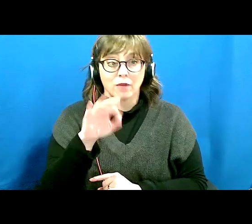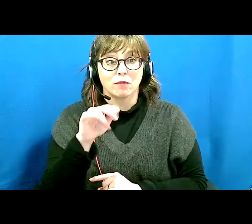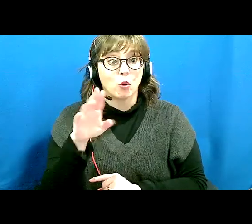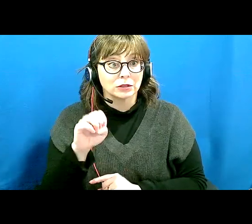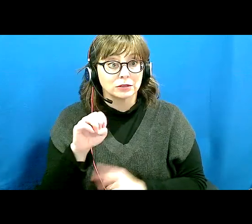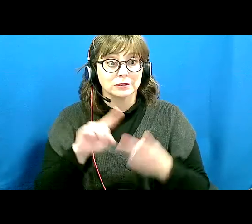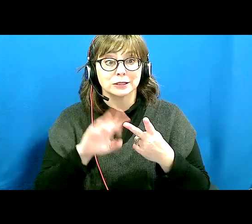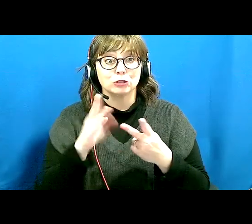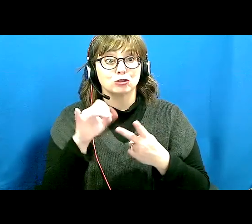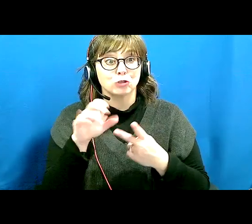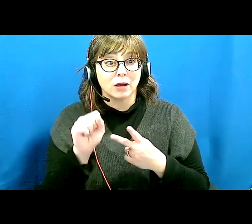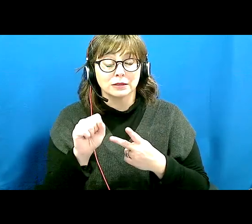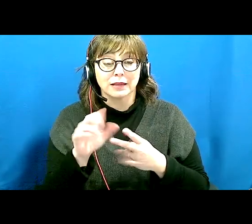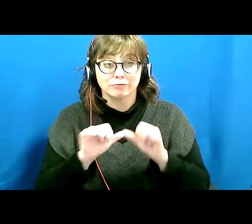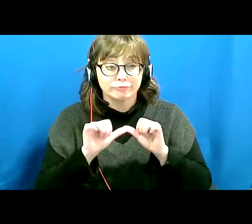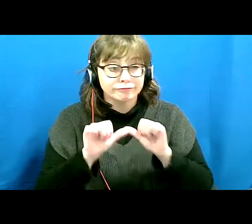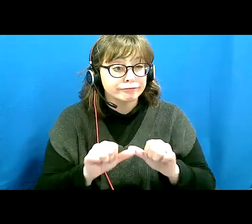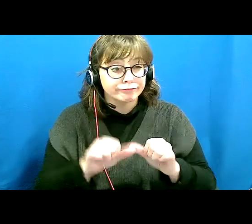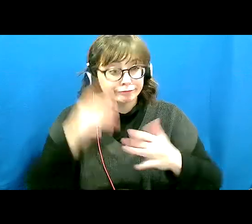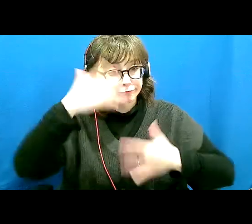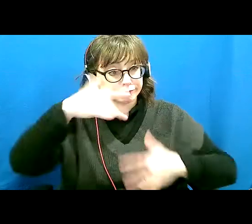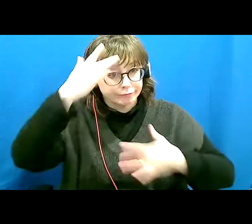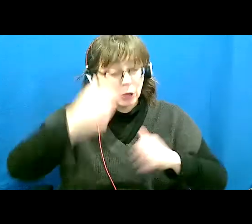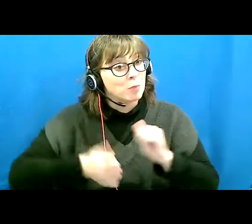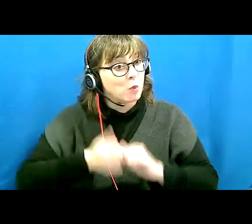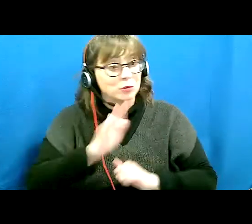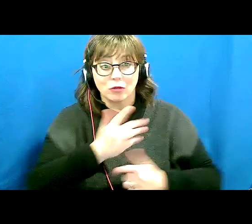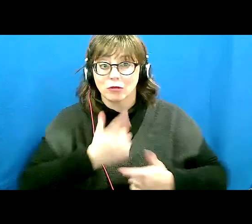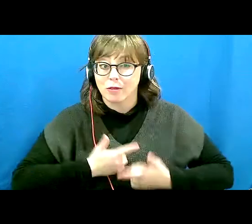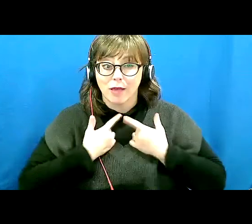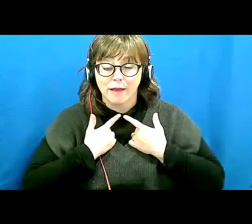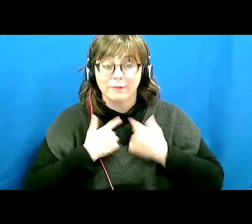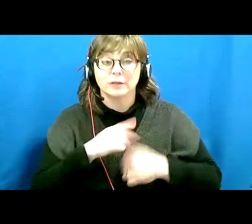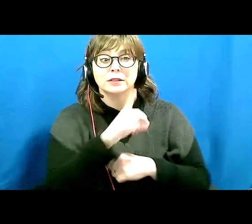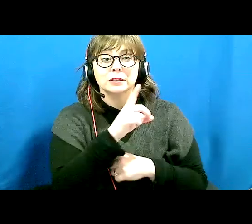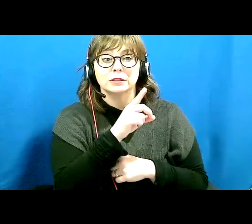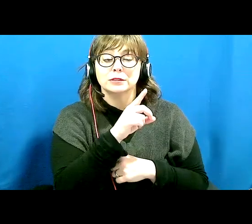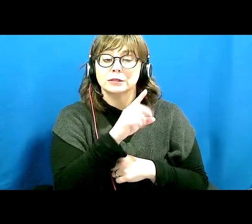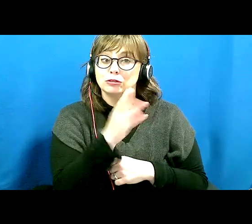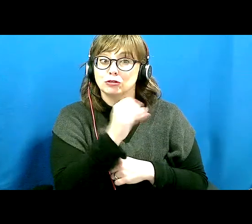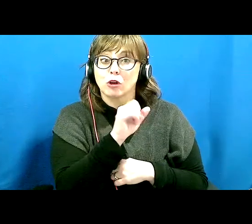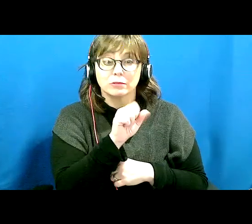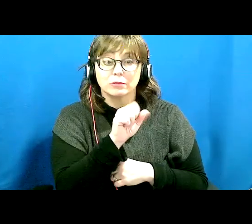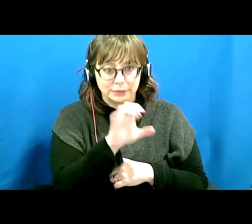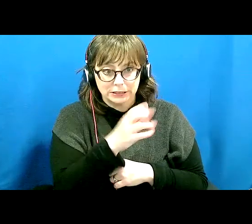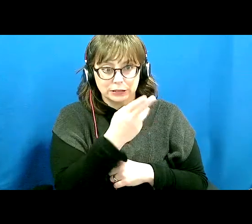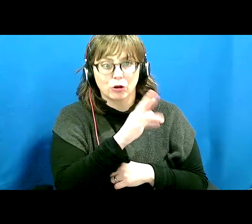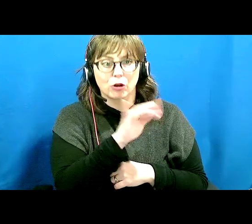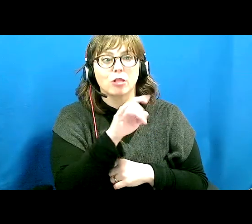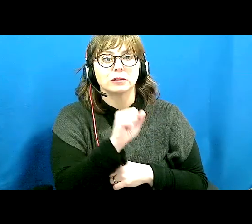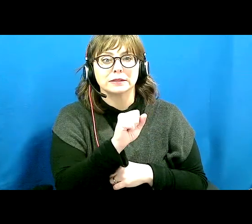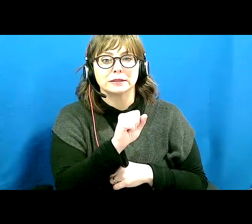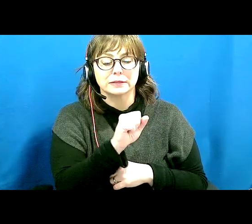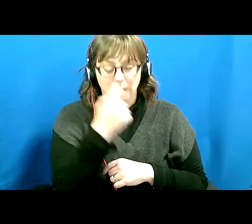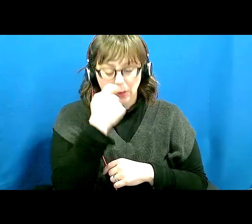illnesses for most of their lives? Charles had it for 40 years. Remember, he went to those